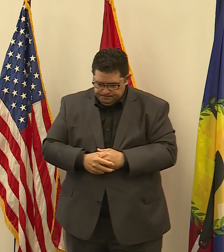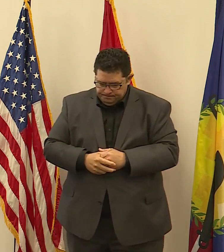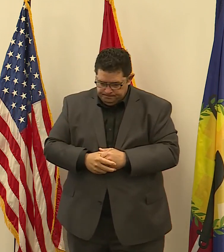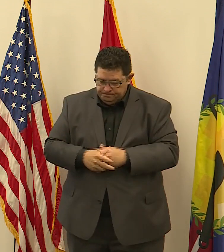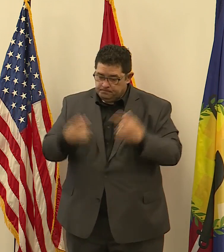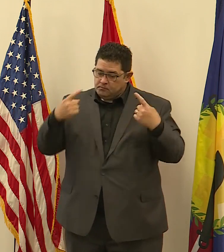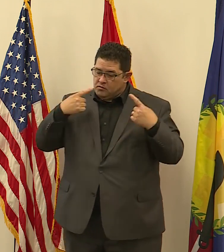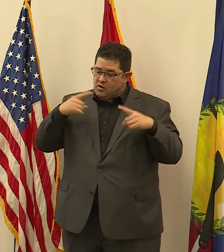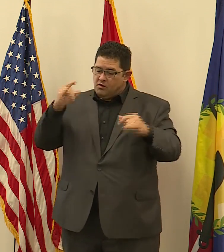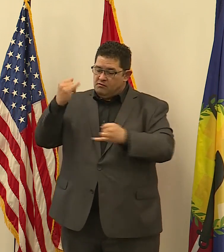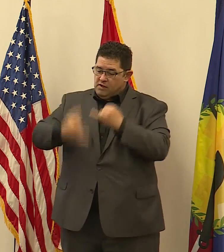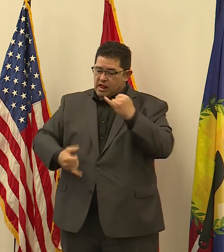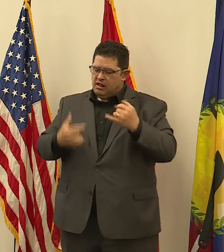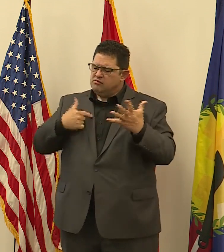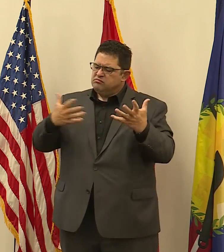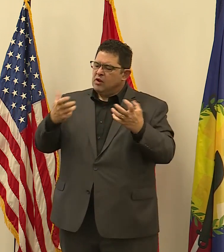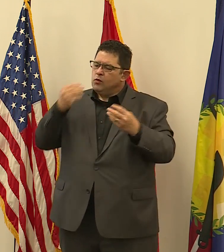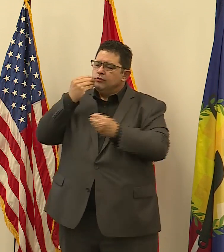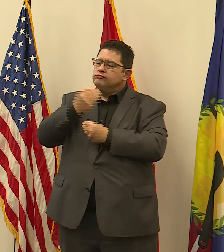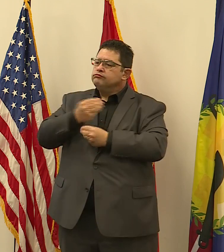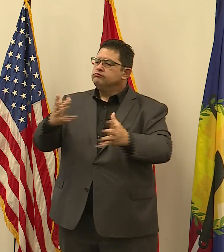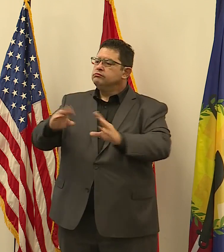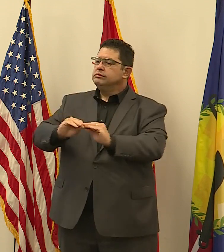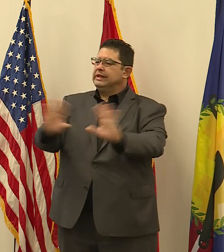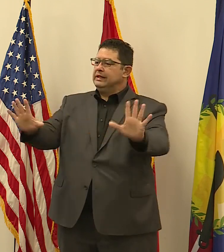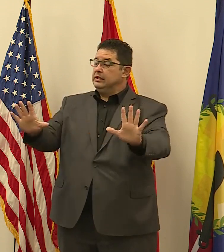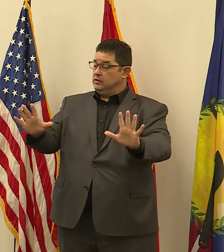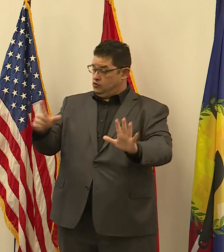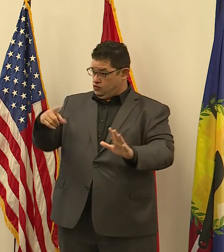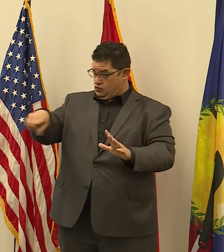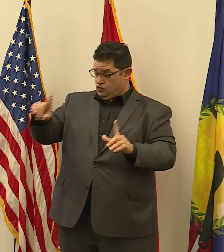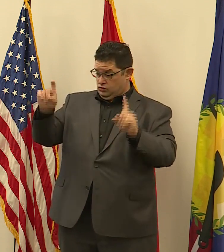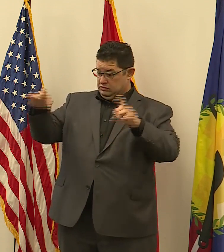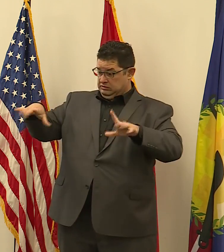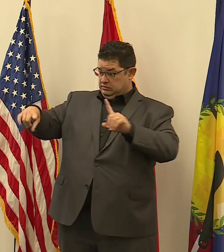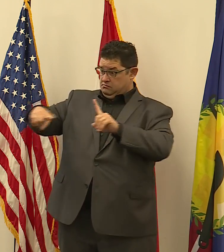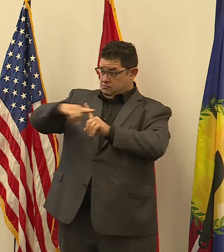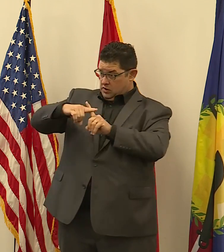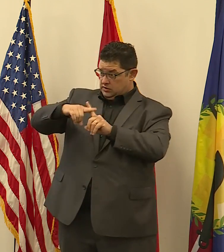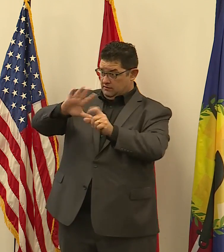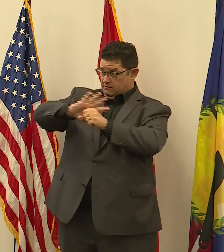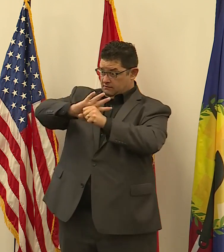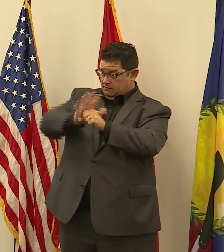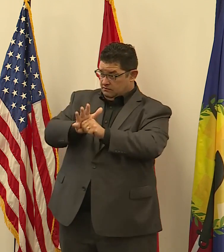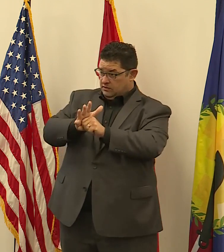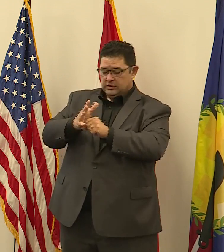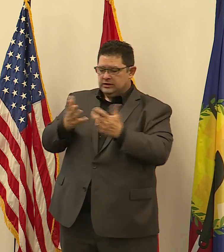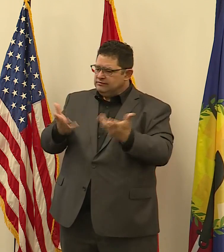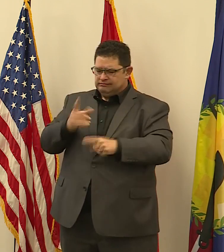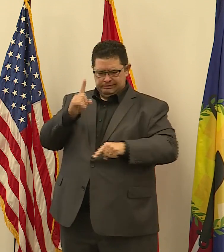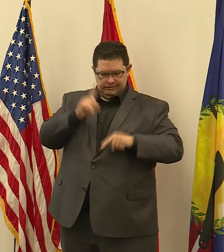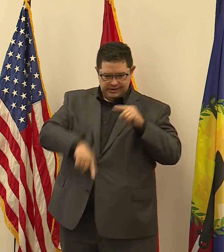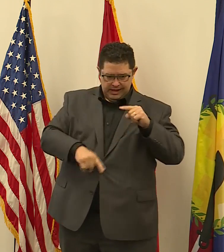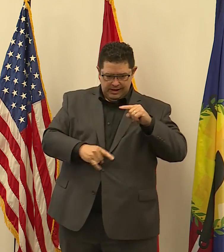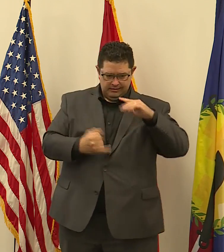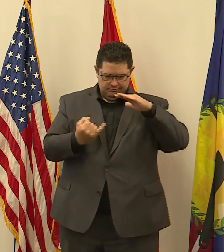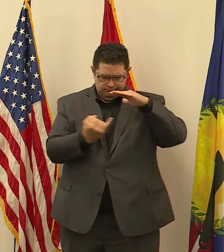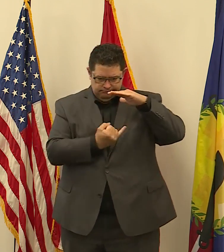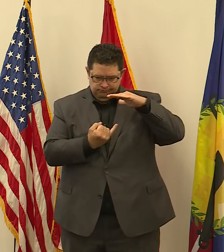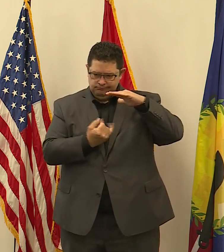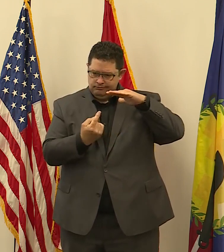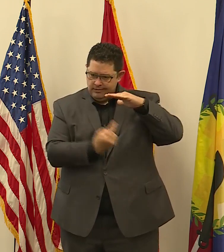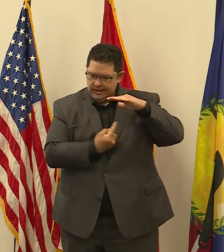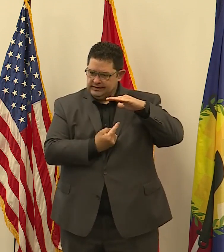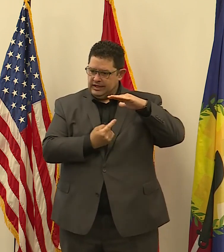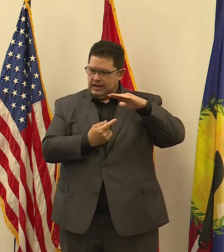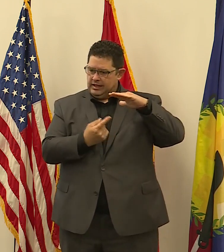Finally, want to make it clear that anyone who tests positive with COVID-19 and is unable to isolate at home